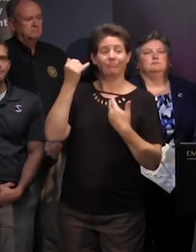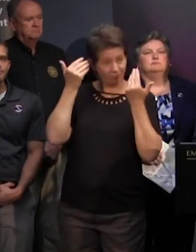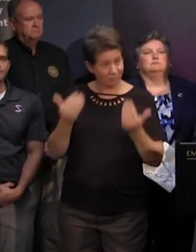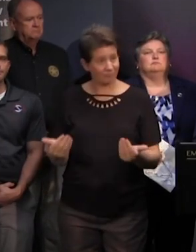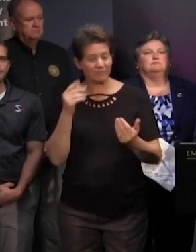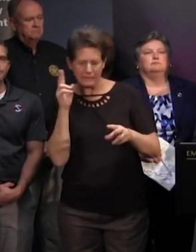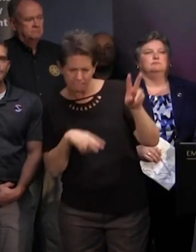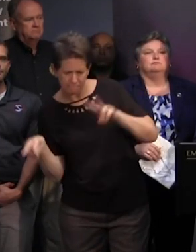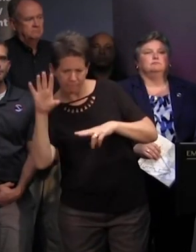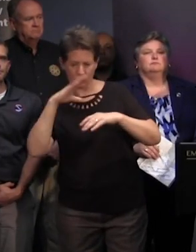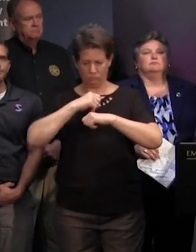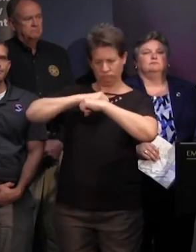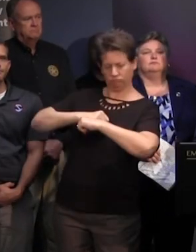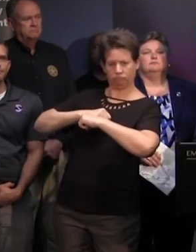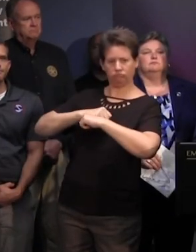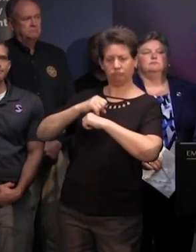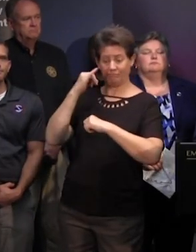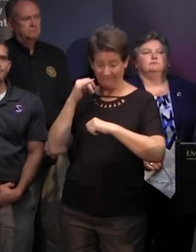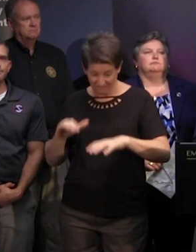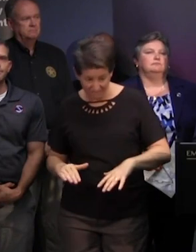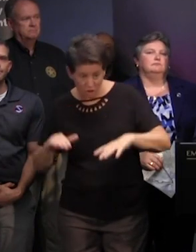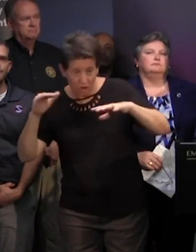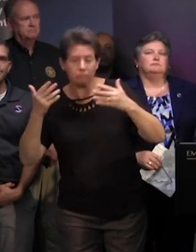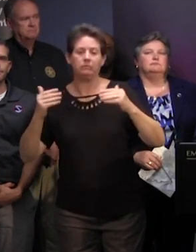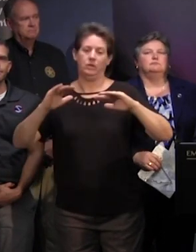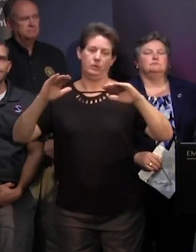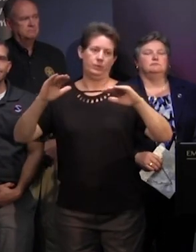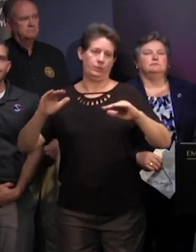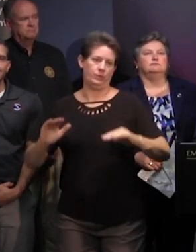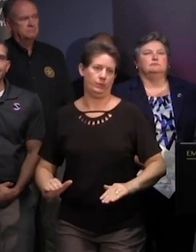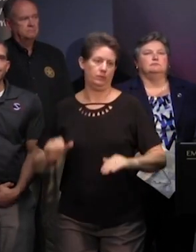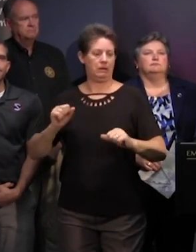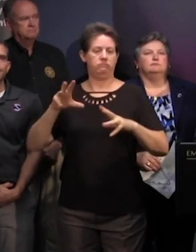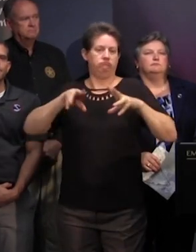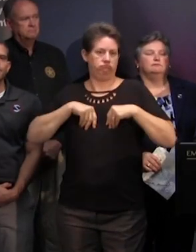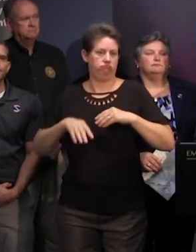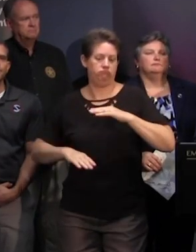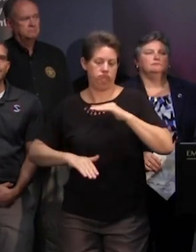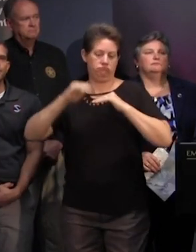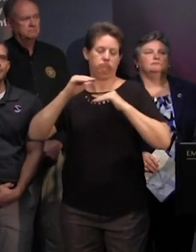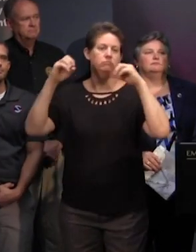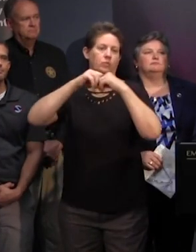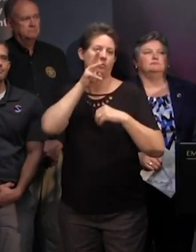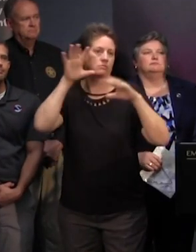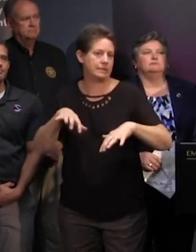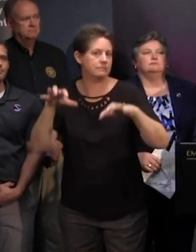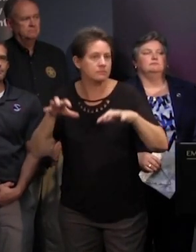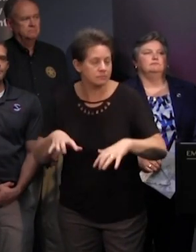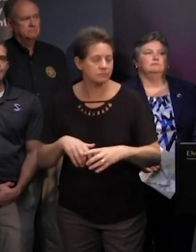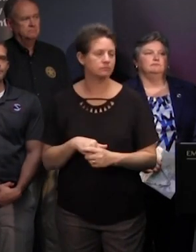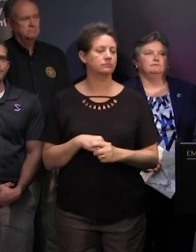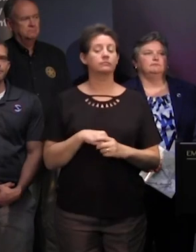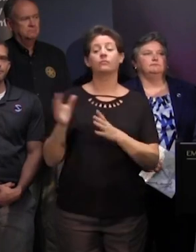to go and look at your dam if the pond's really full go ahead and start lowering that so it can hold extra capacity from the rainfalls as it